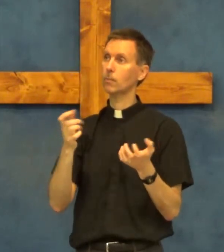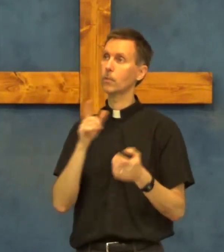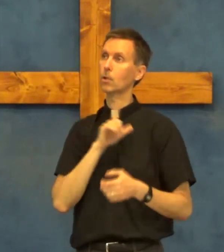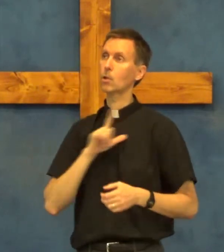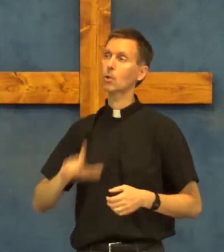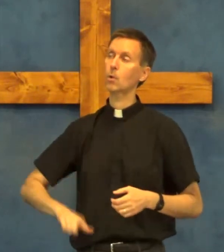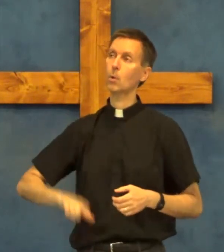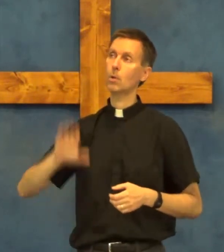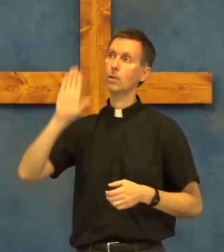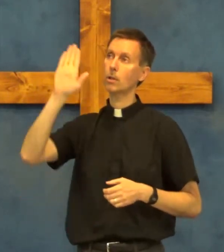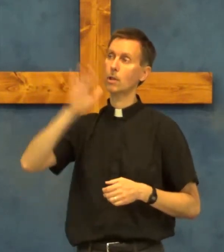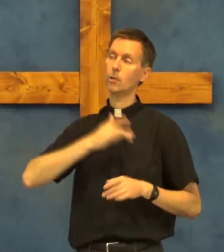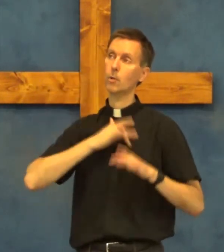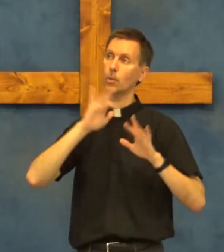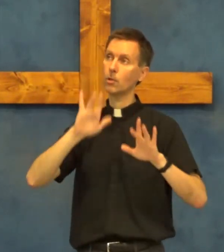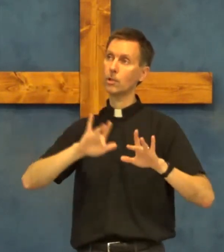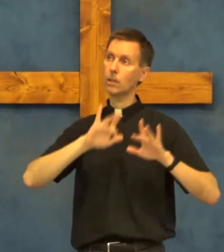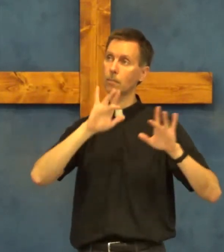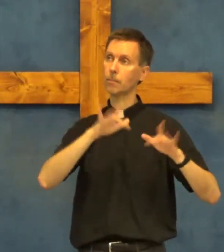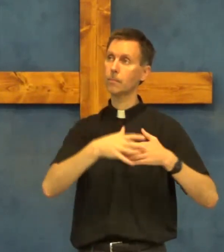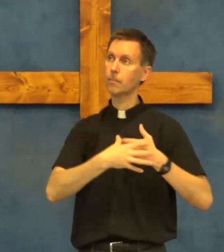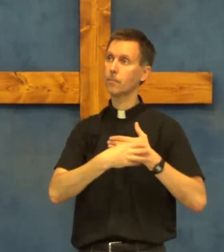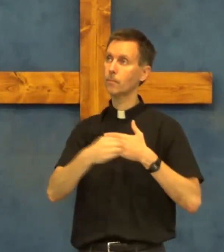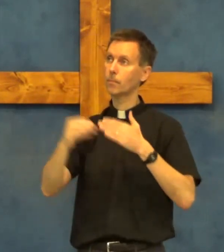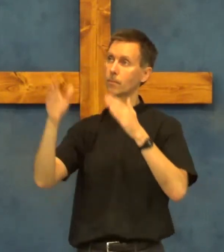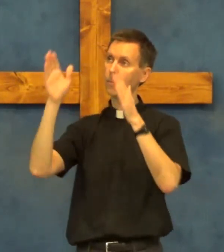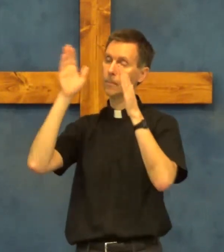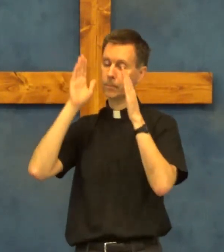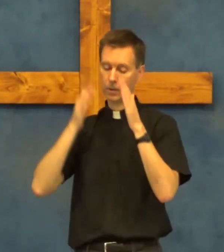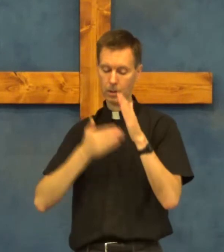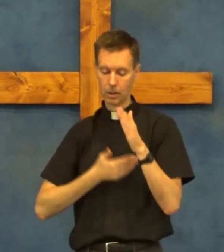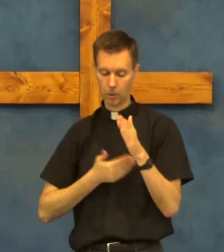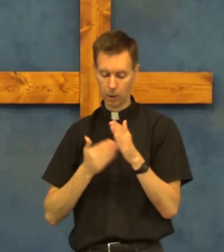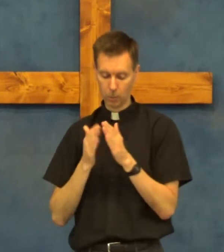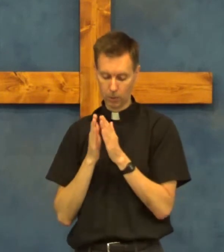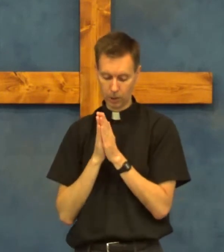Lord in your mercy hear our prayer